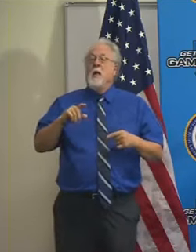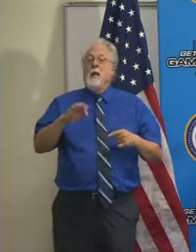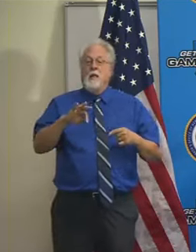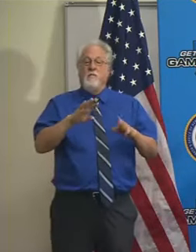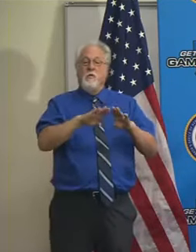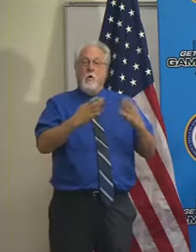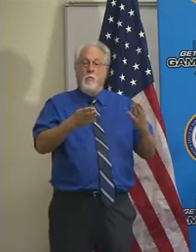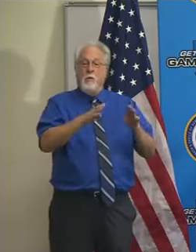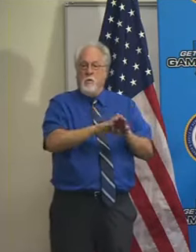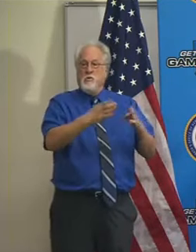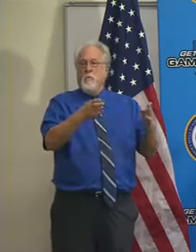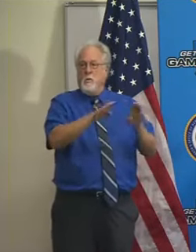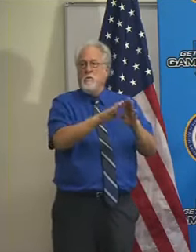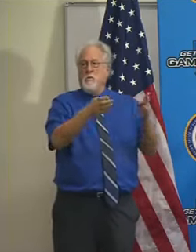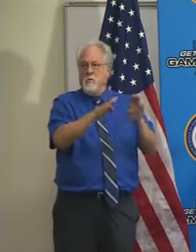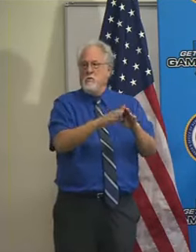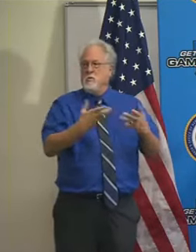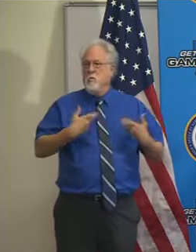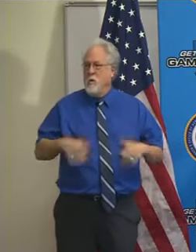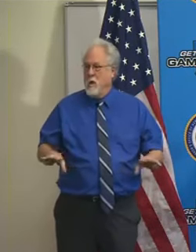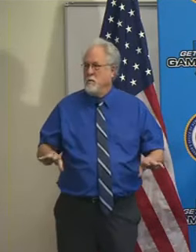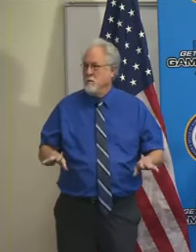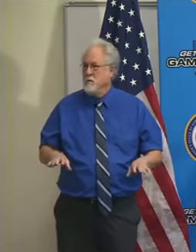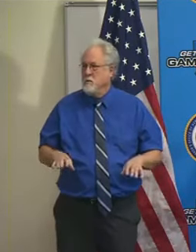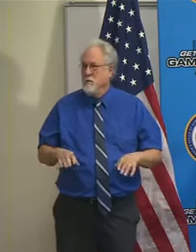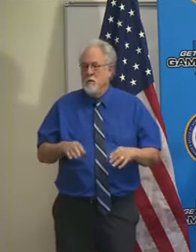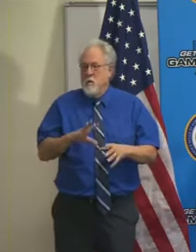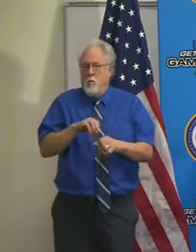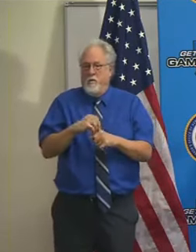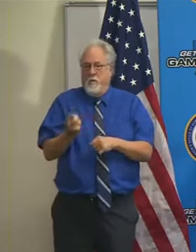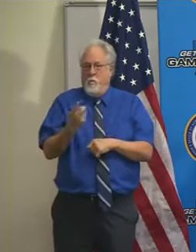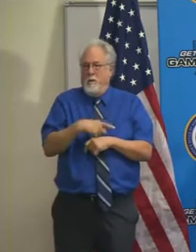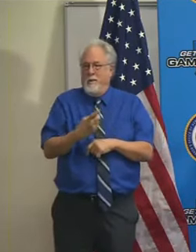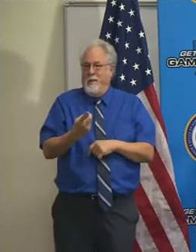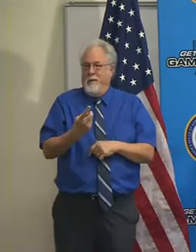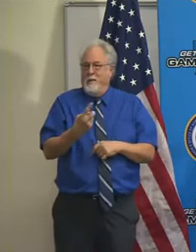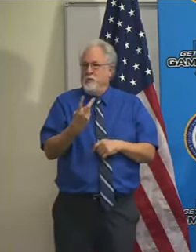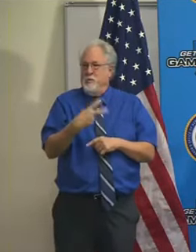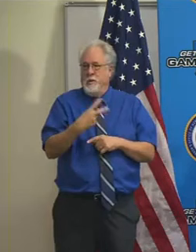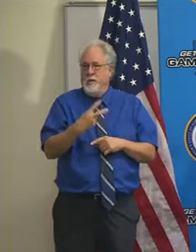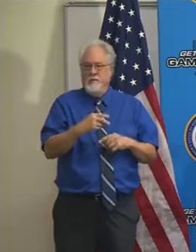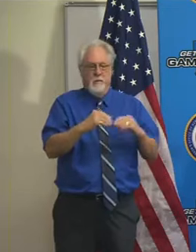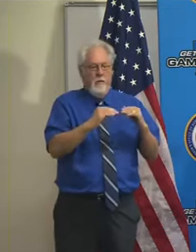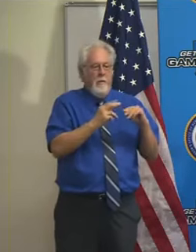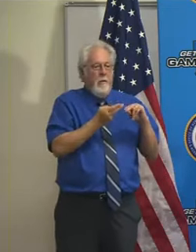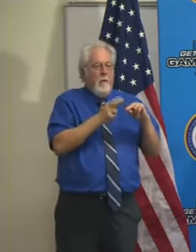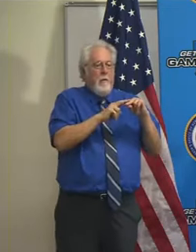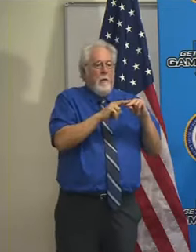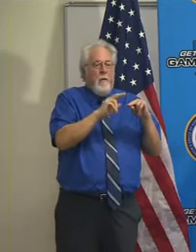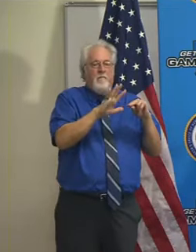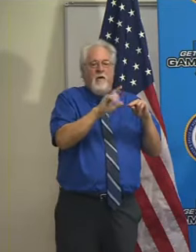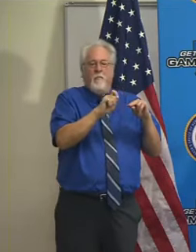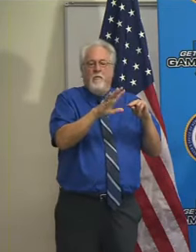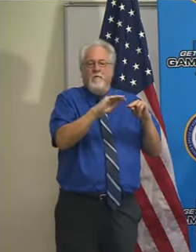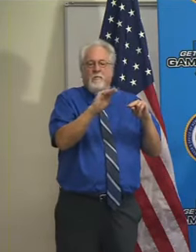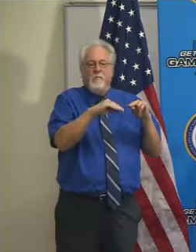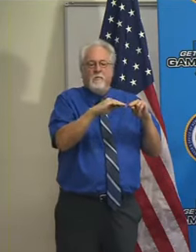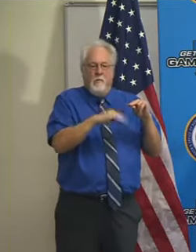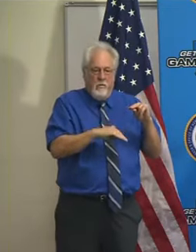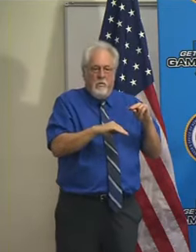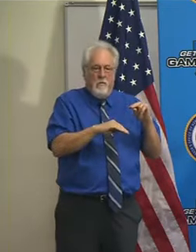would be opening closing bars, you know, within a day or two of another, potentially. And so this is